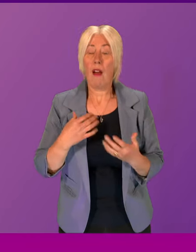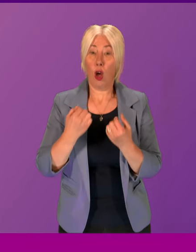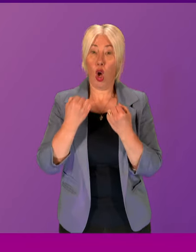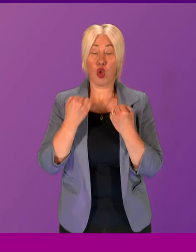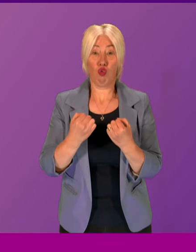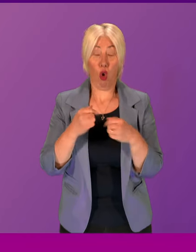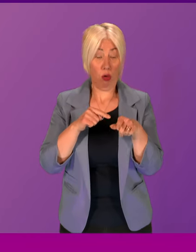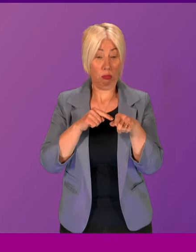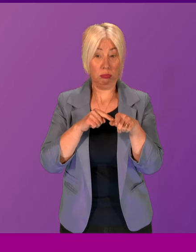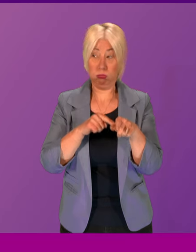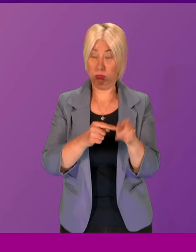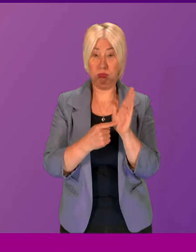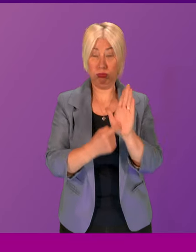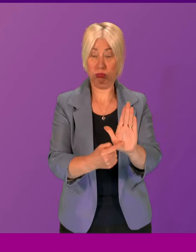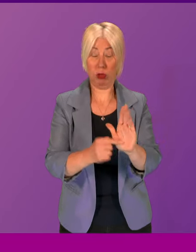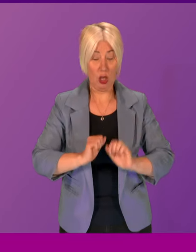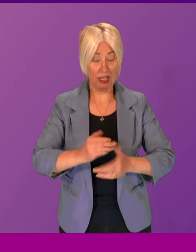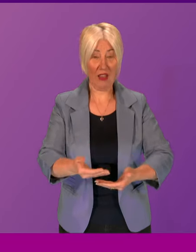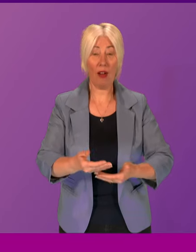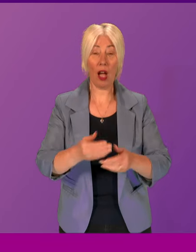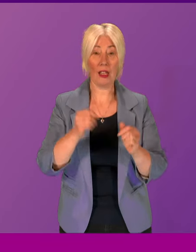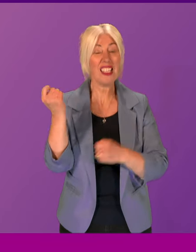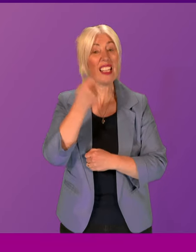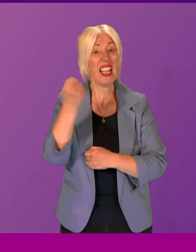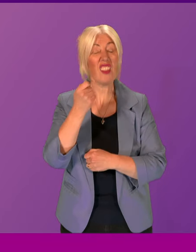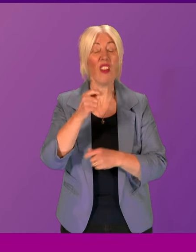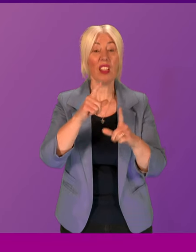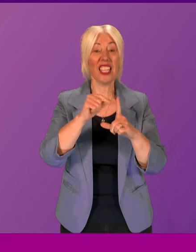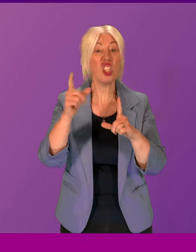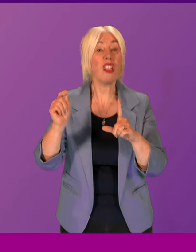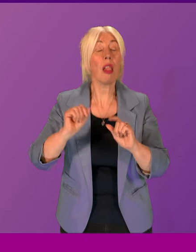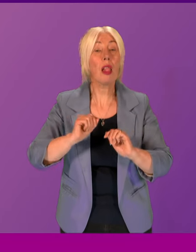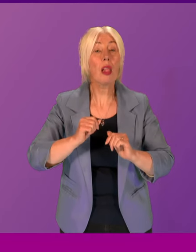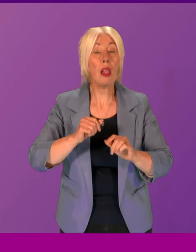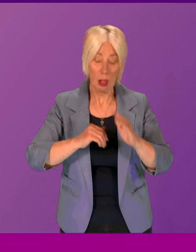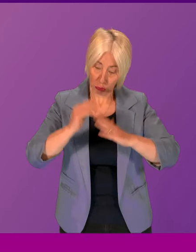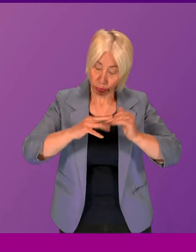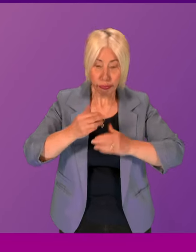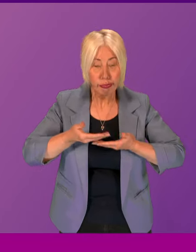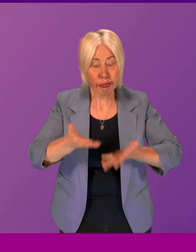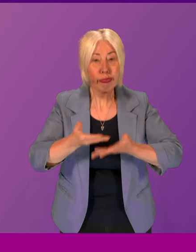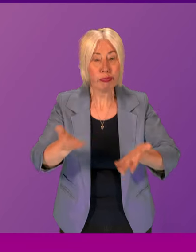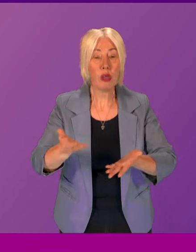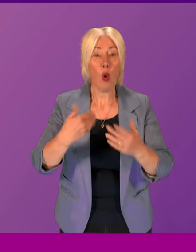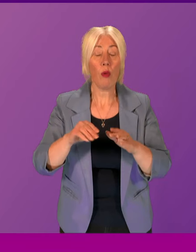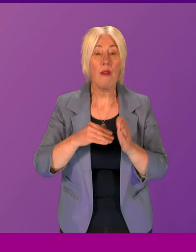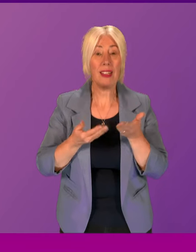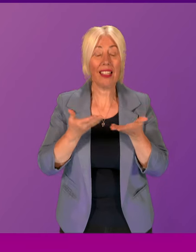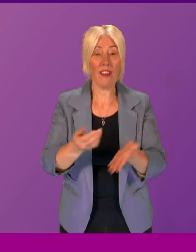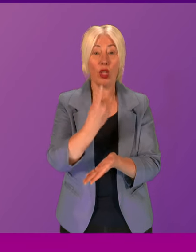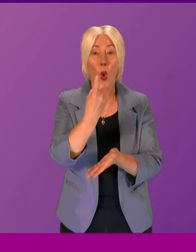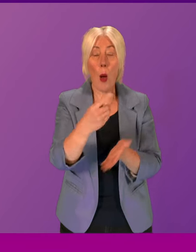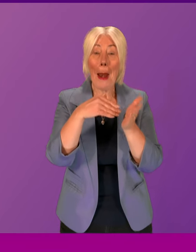track record of delivering successful digital infrastructure. Our broadband initiatives have delivered almost one million